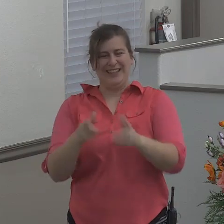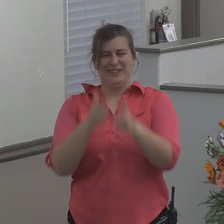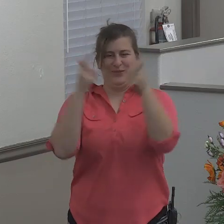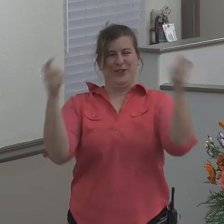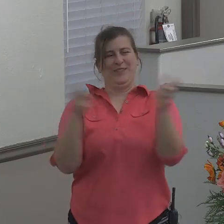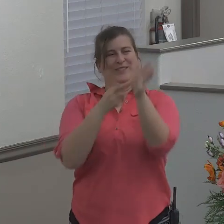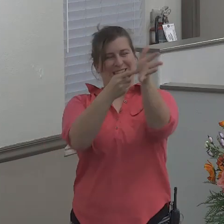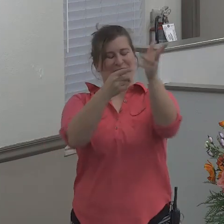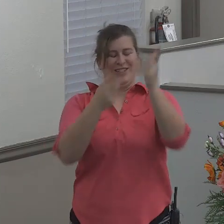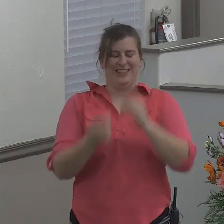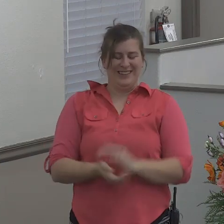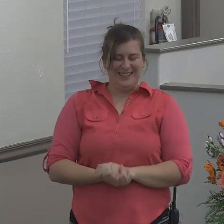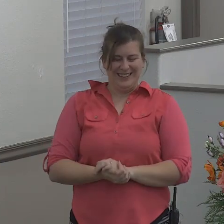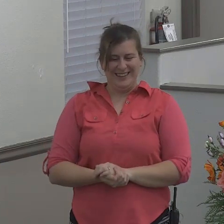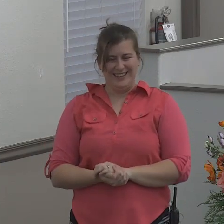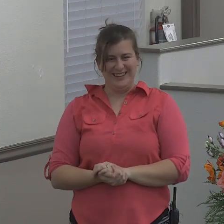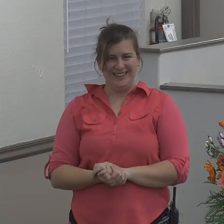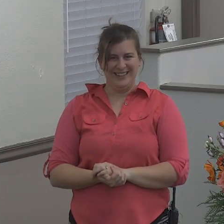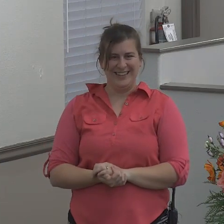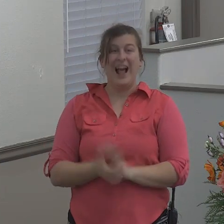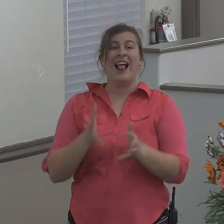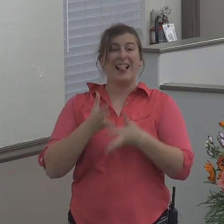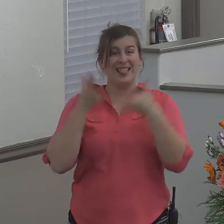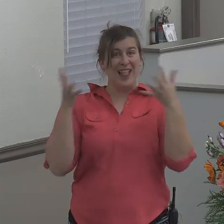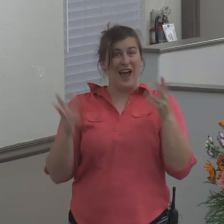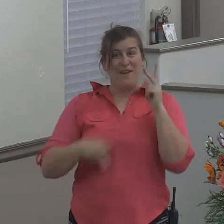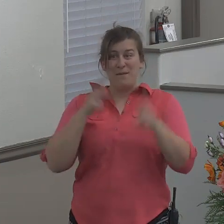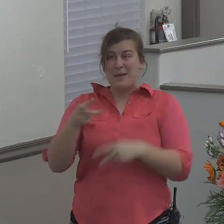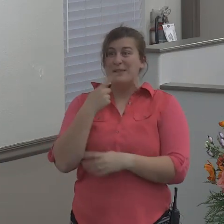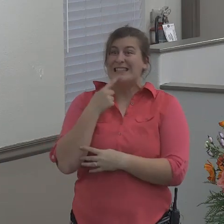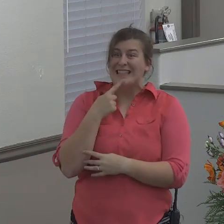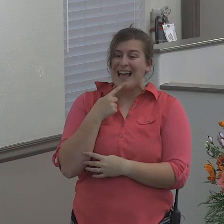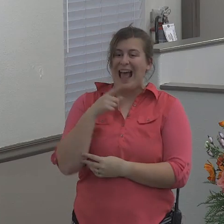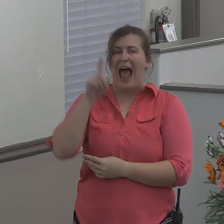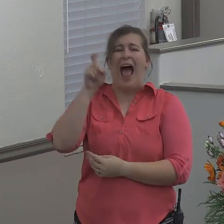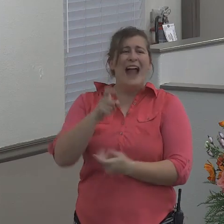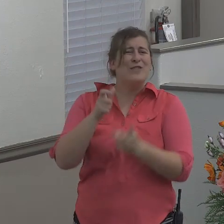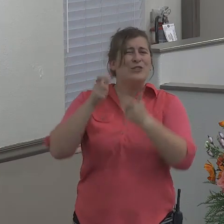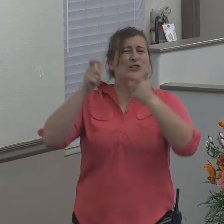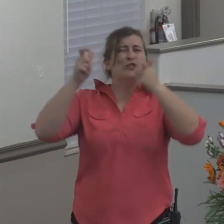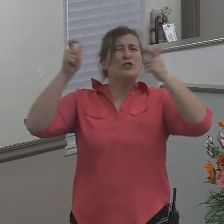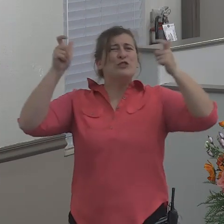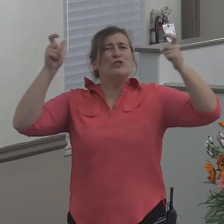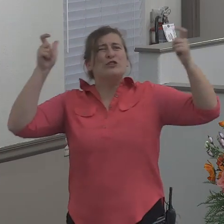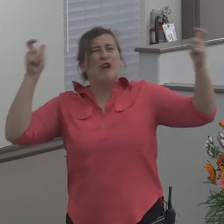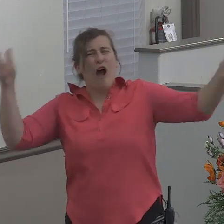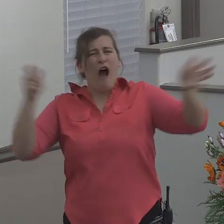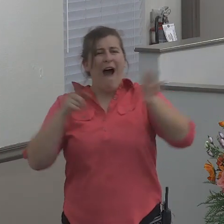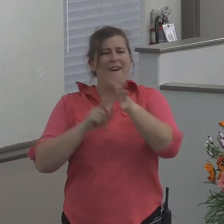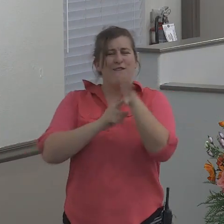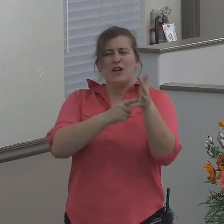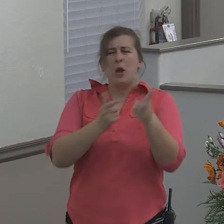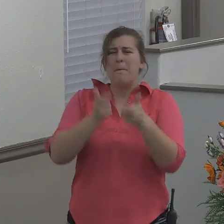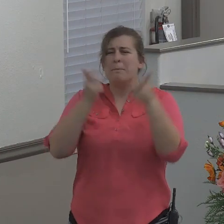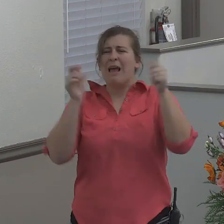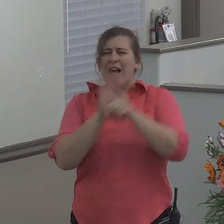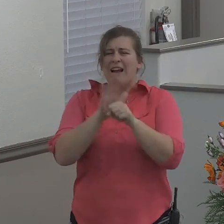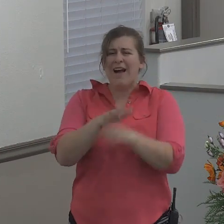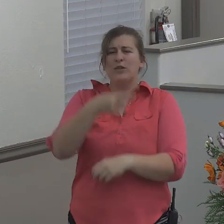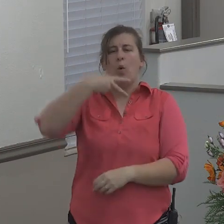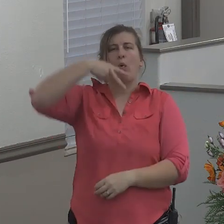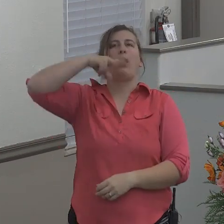So a lot of people say that it had to be a great big fish, big enough to swallow a man.